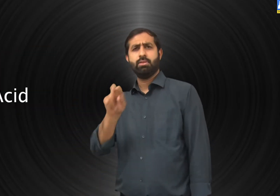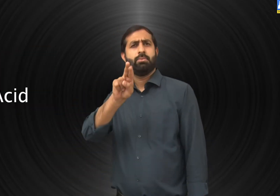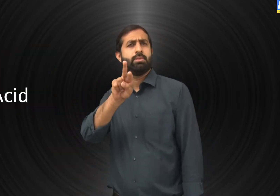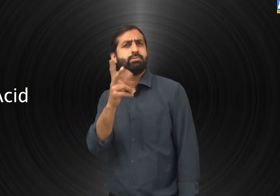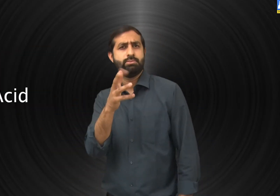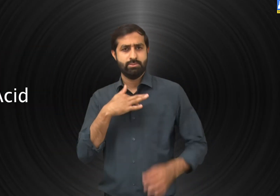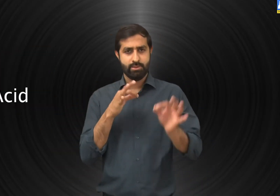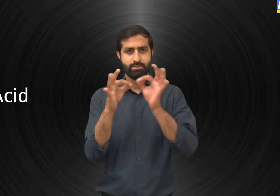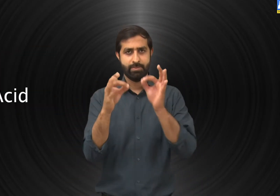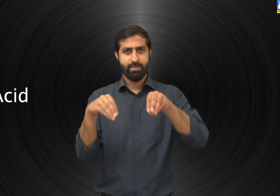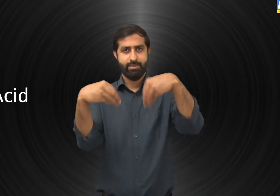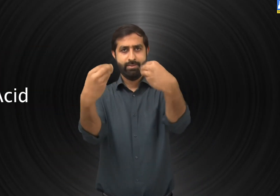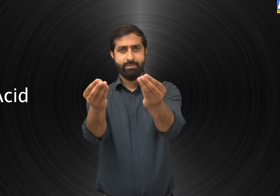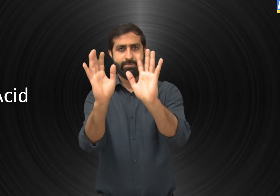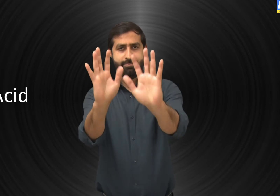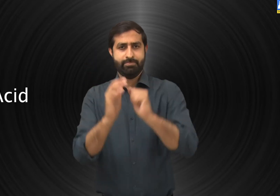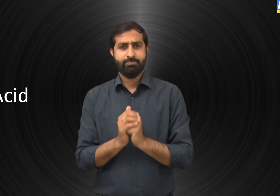What is acid? Let me tell you.